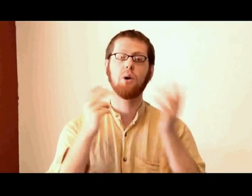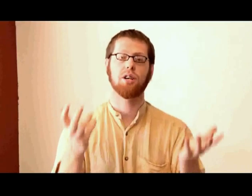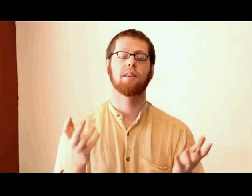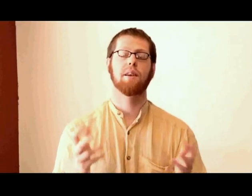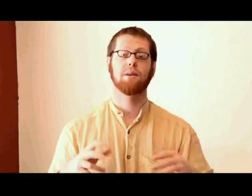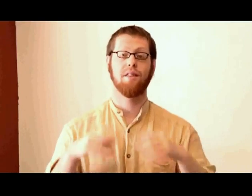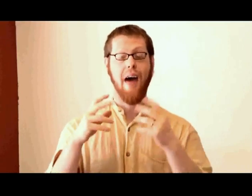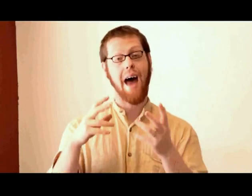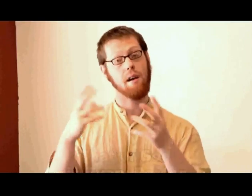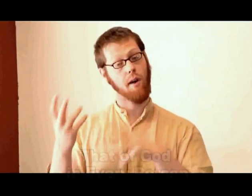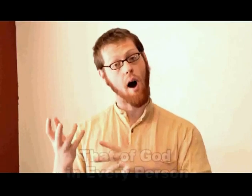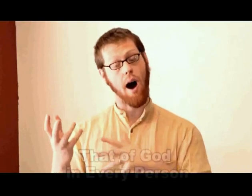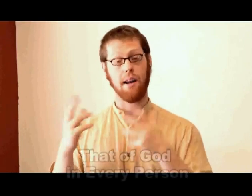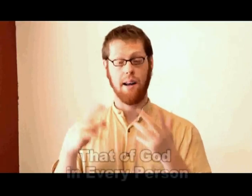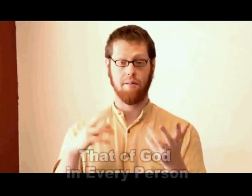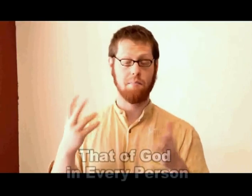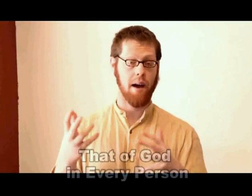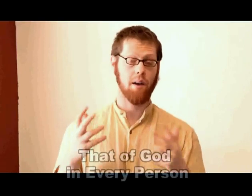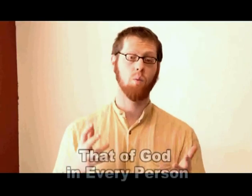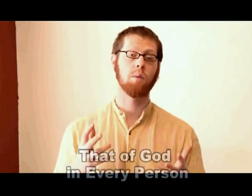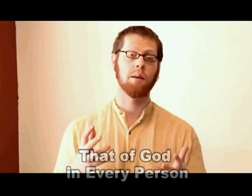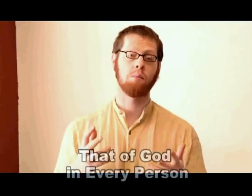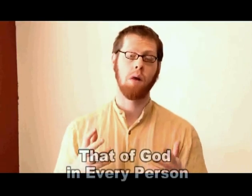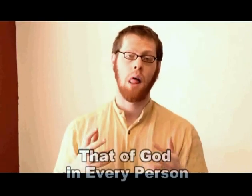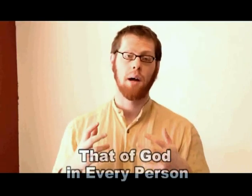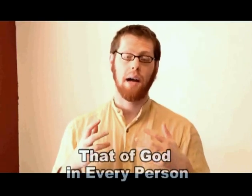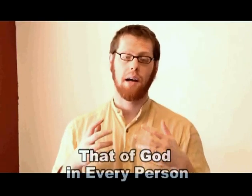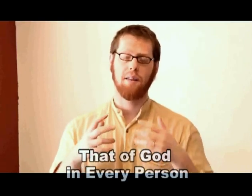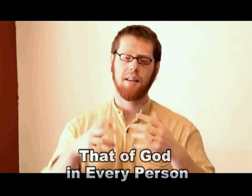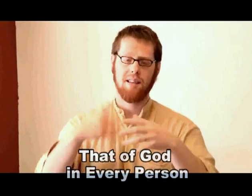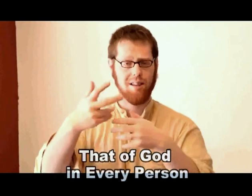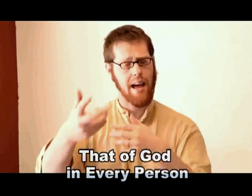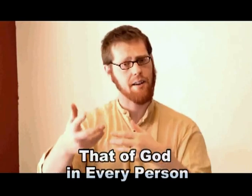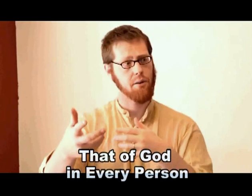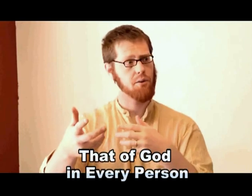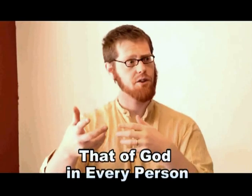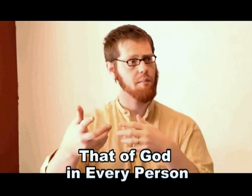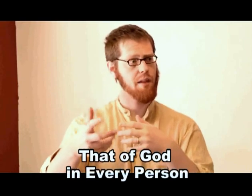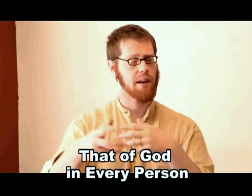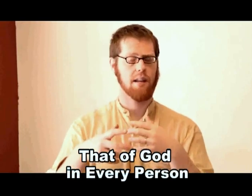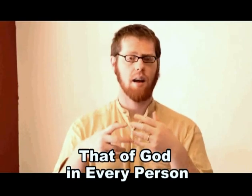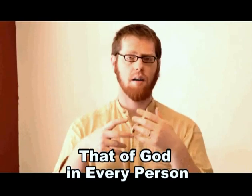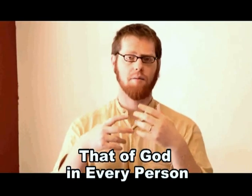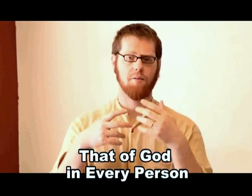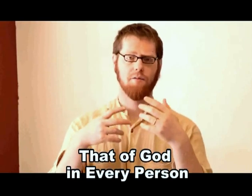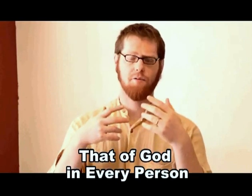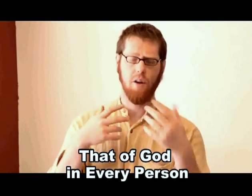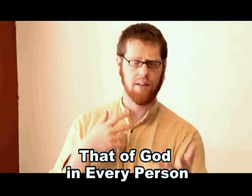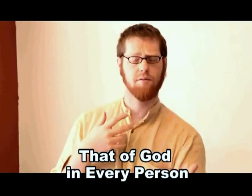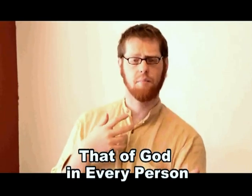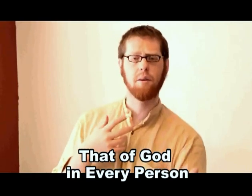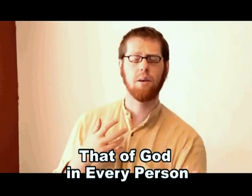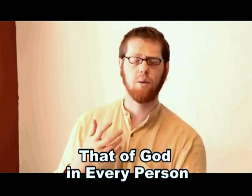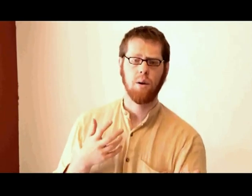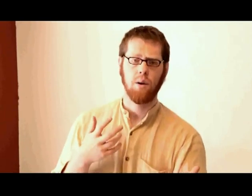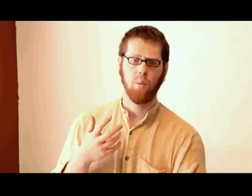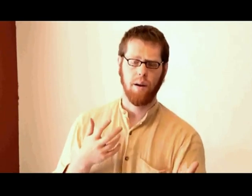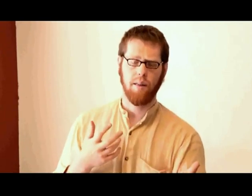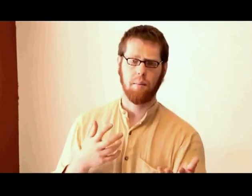notion that there is that of God in every man and woman. And this has led to some things that our friends are familiar with, and